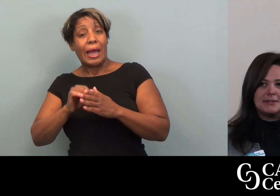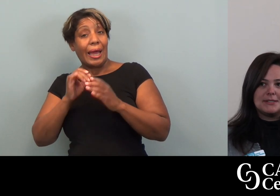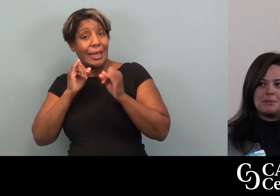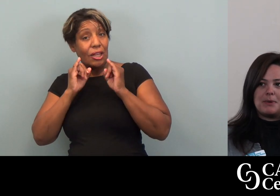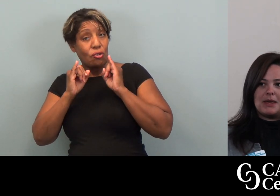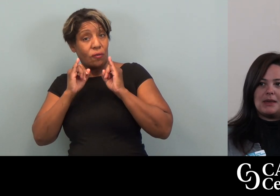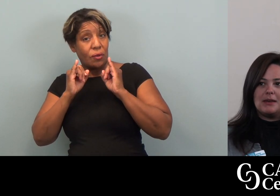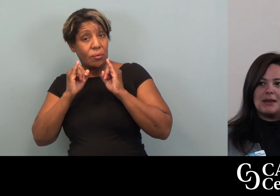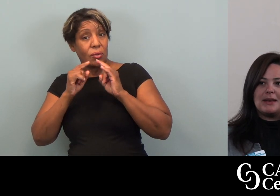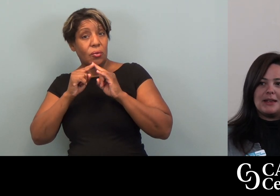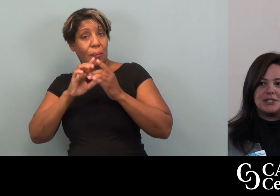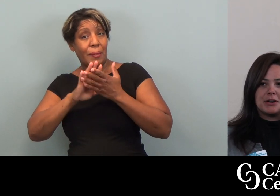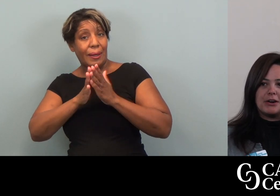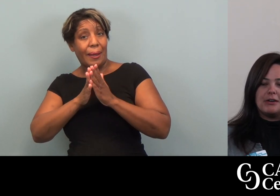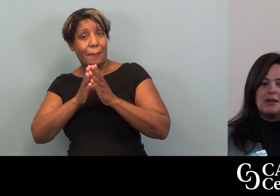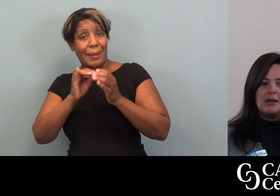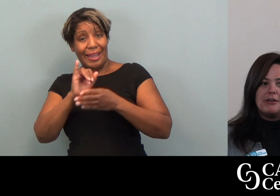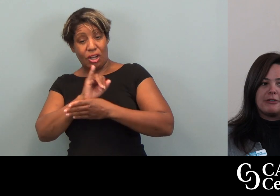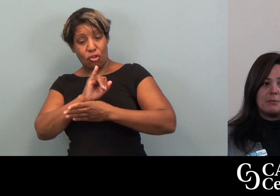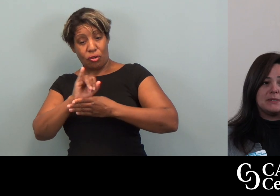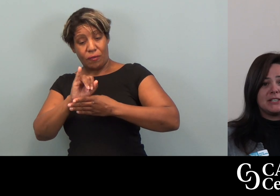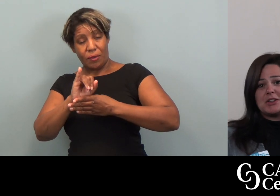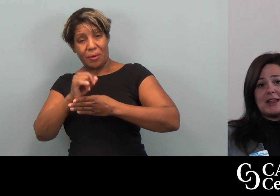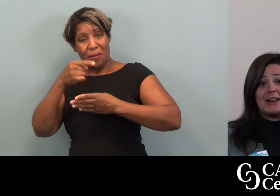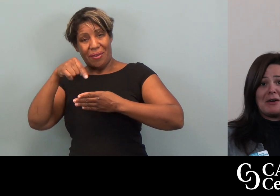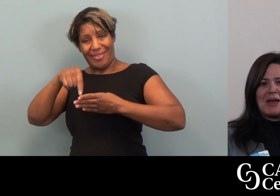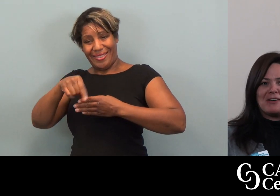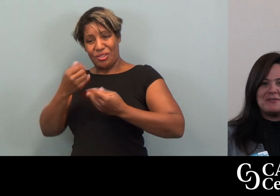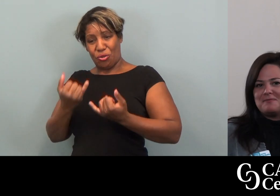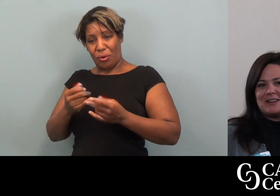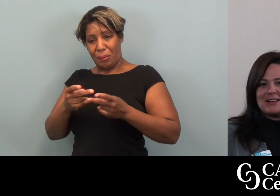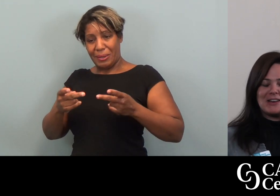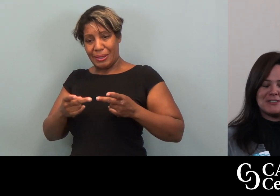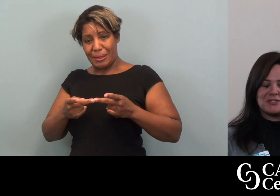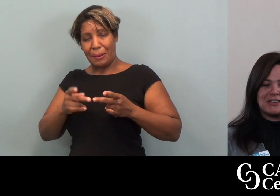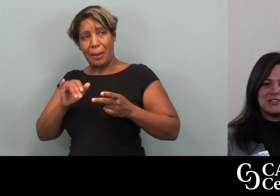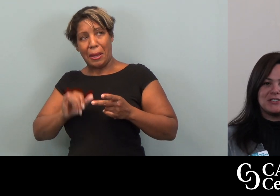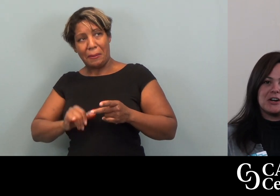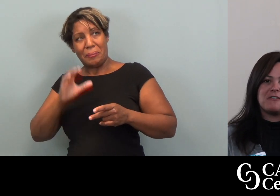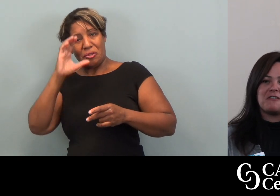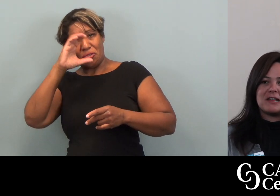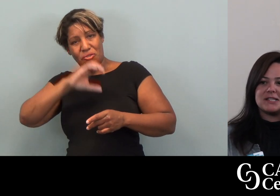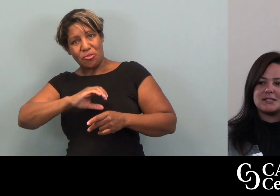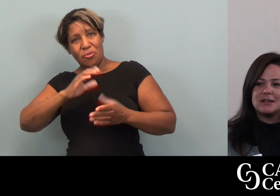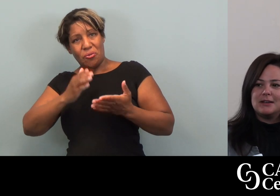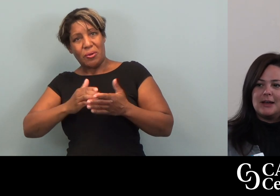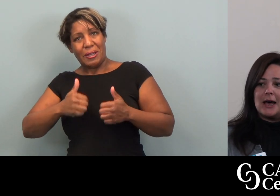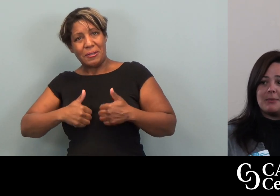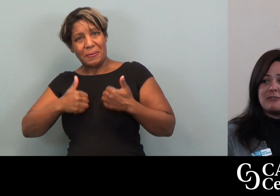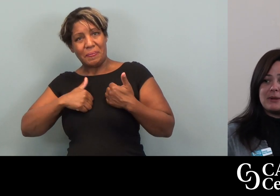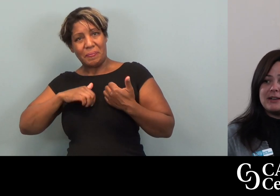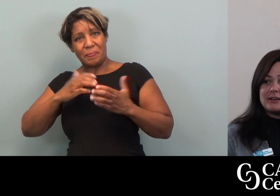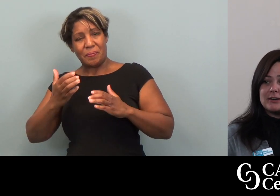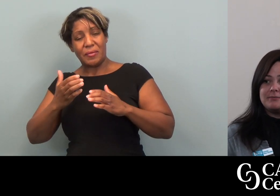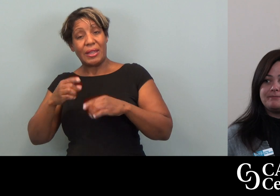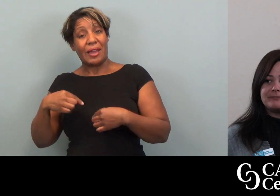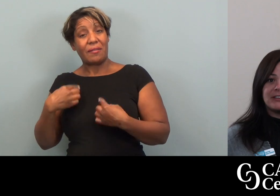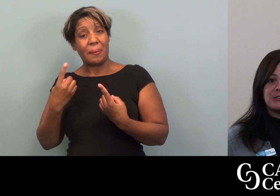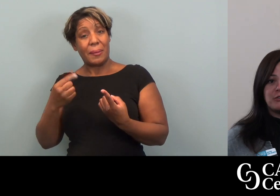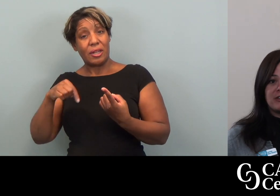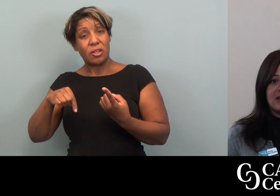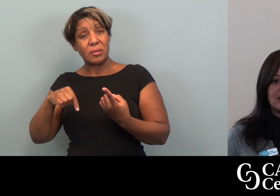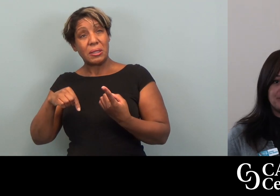to be an intern for the position that I now have in kind of a strange turn of events. And I've been here